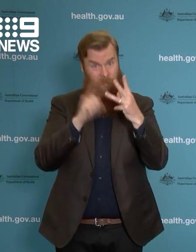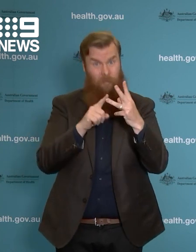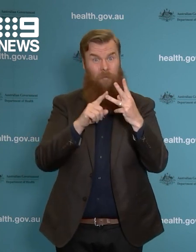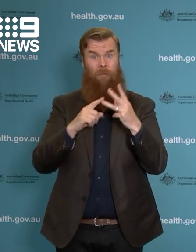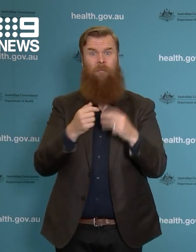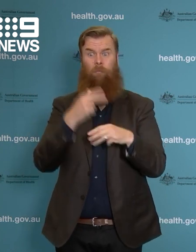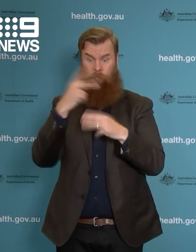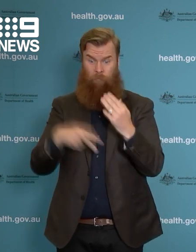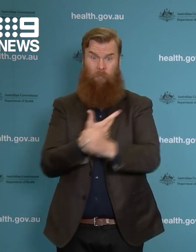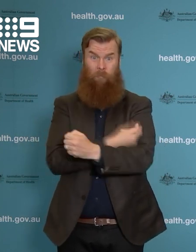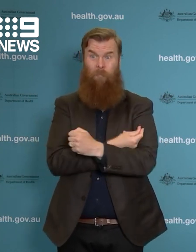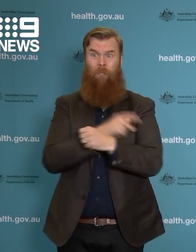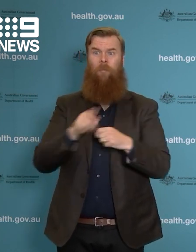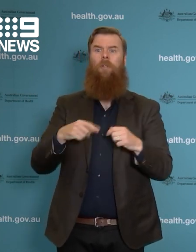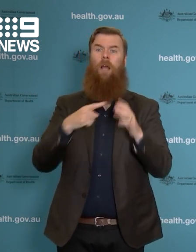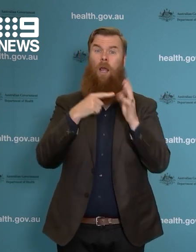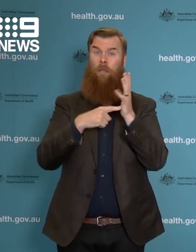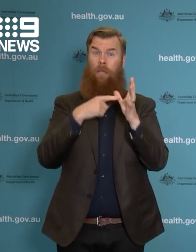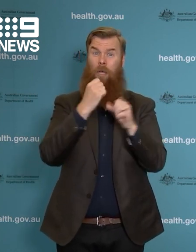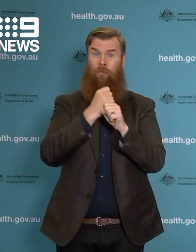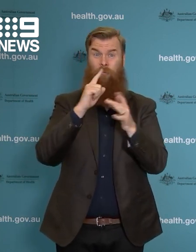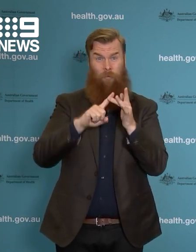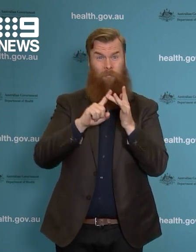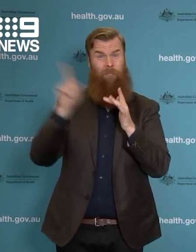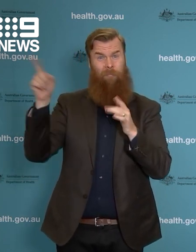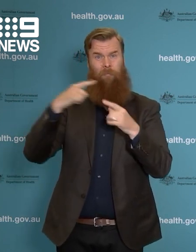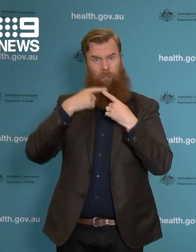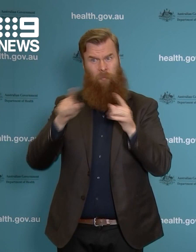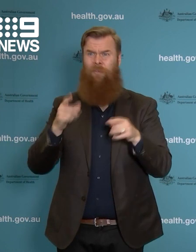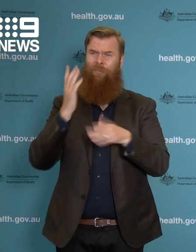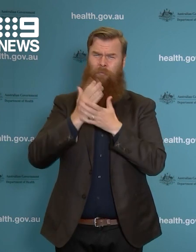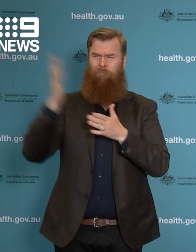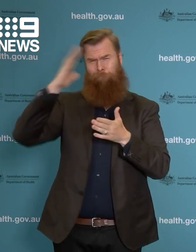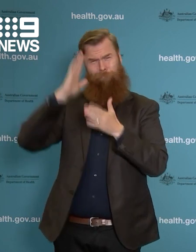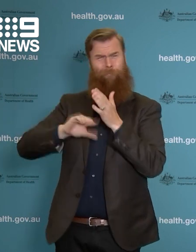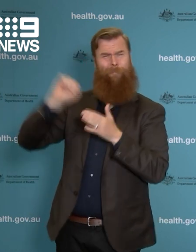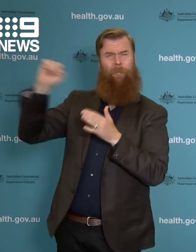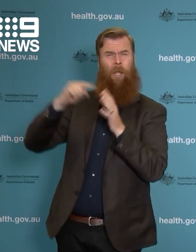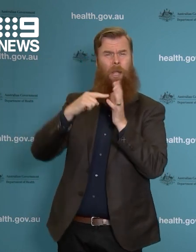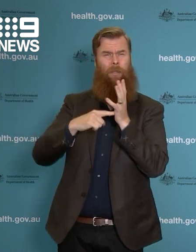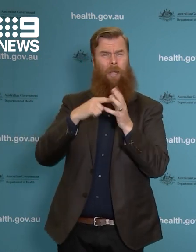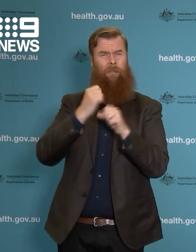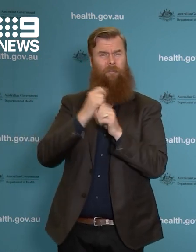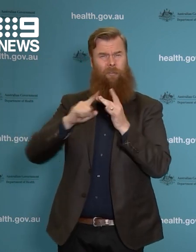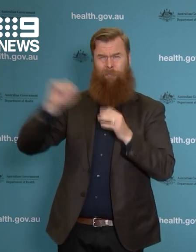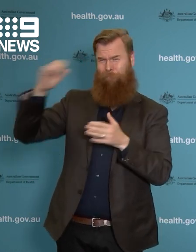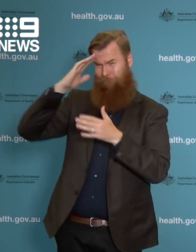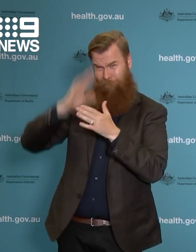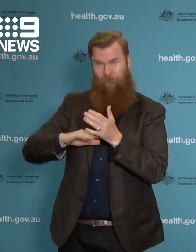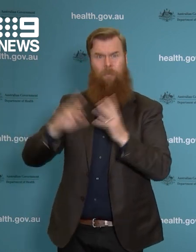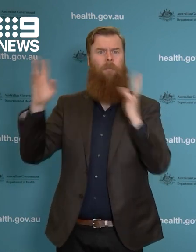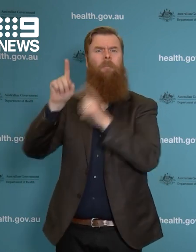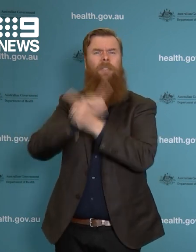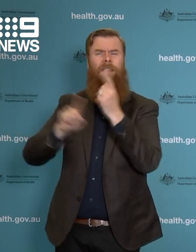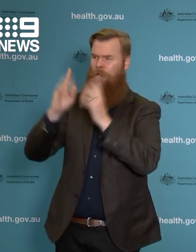Australian Technical Advisory Group on Immunisation, our experts in these fields have been meeting. Again, they're